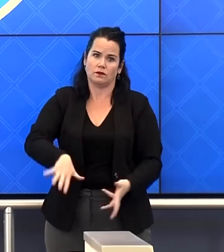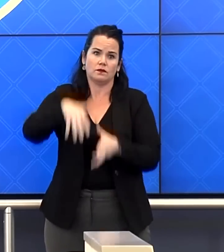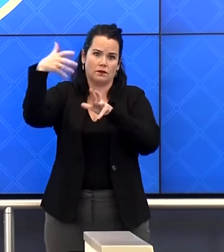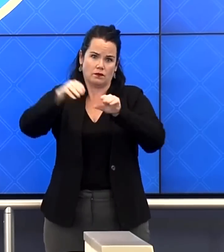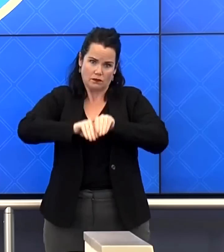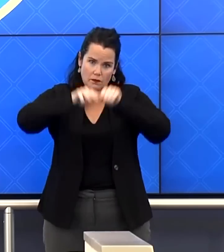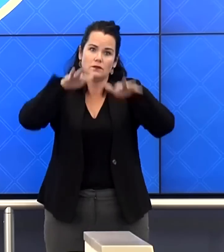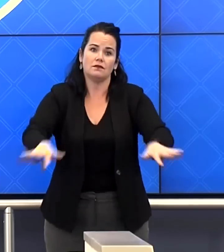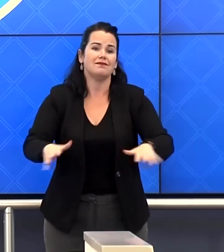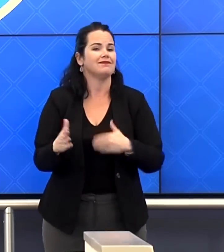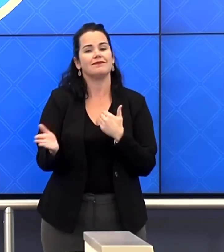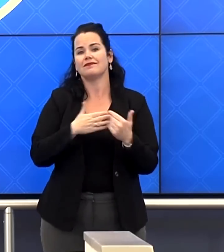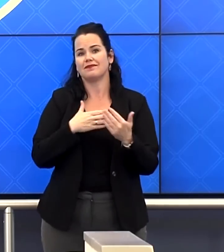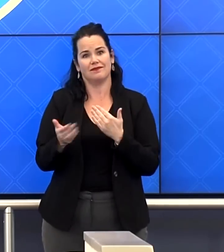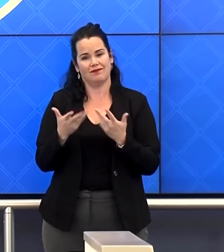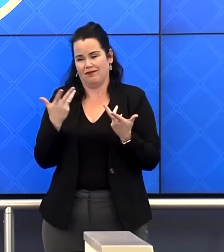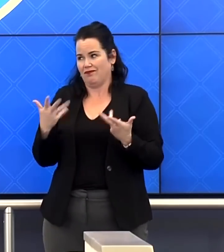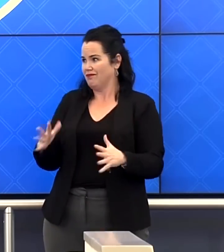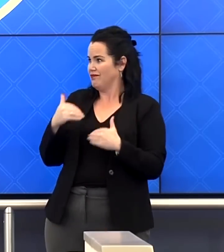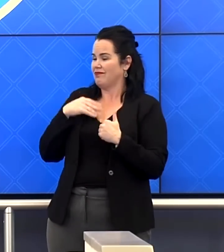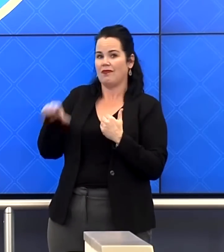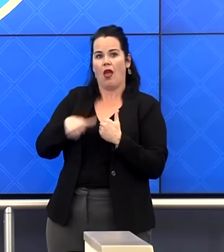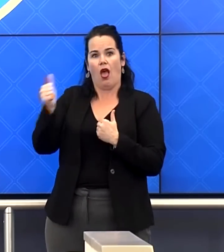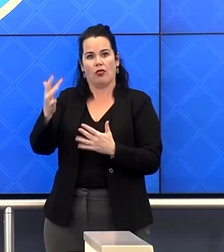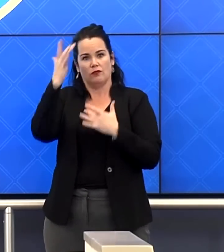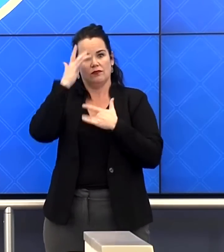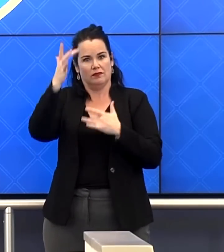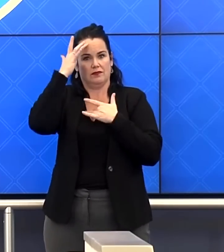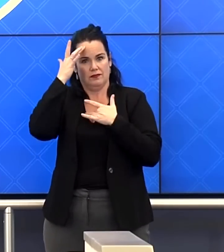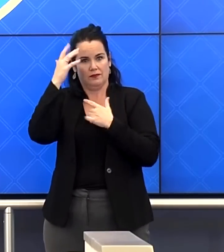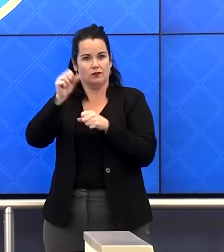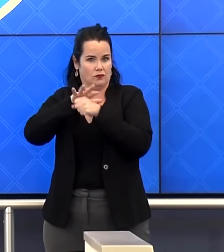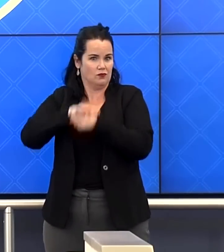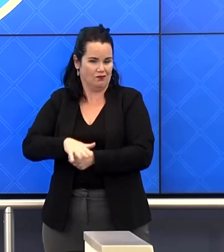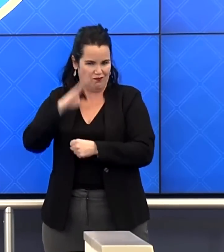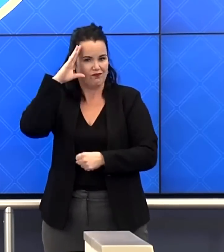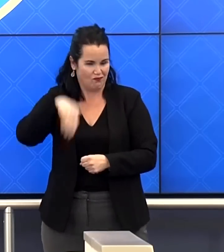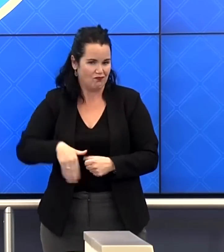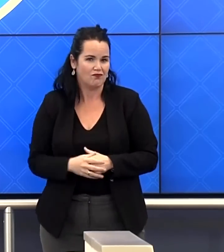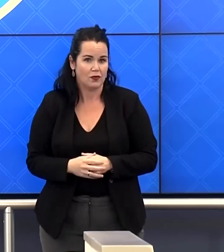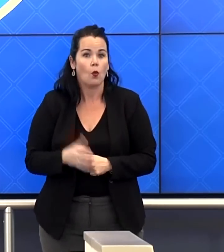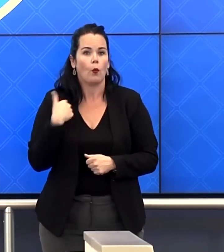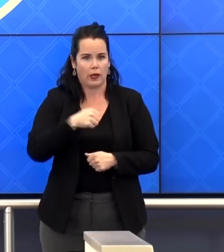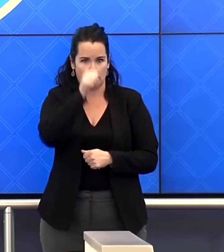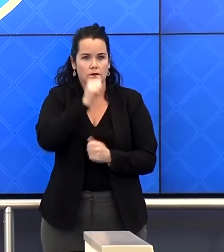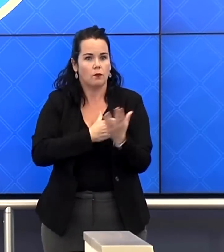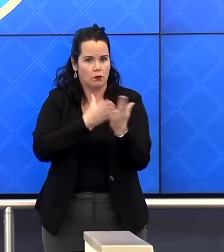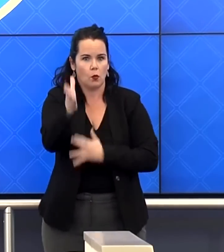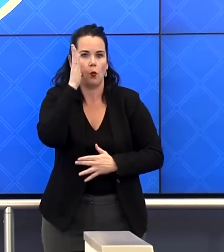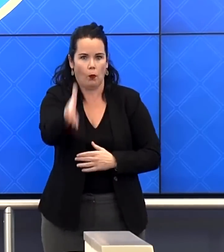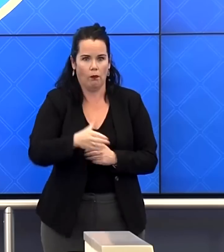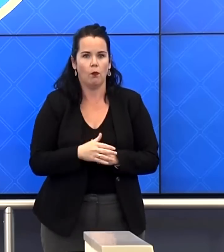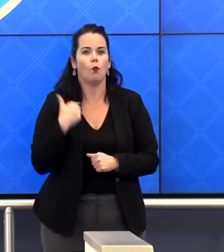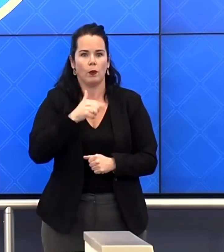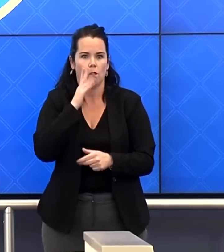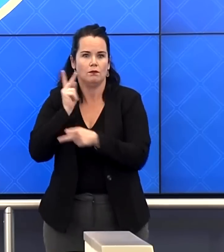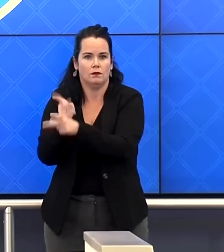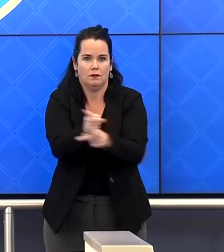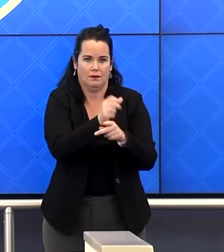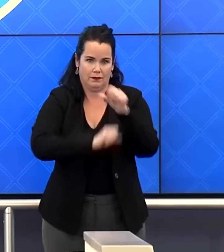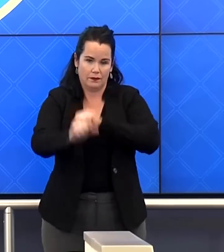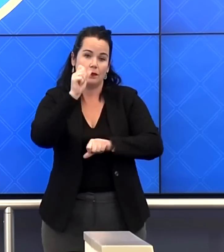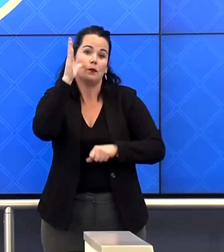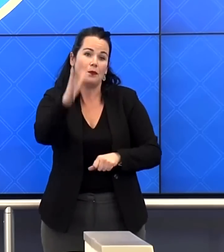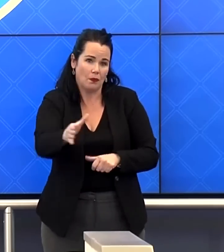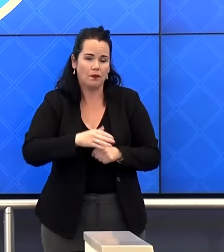of all the other stress that we're going through. We will get through this and we will take care of one another. If you know